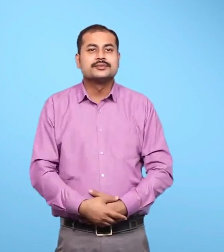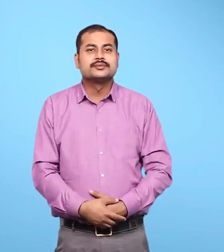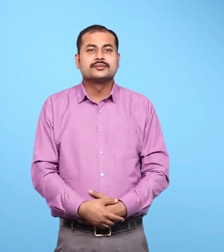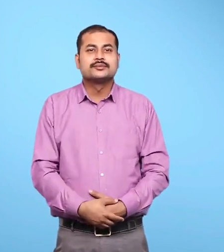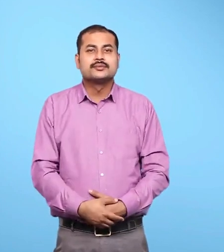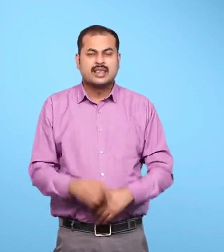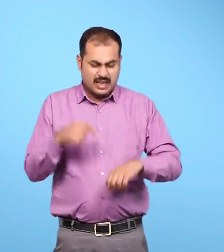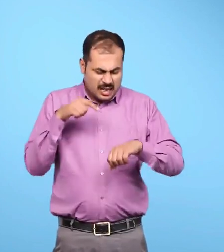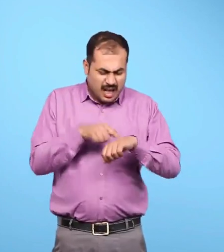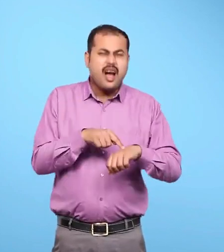Pricked